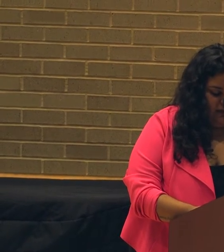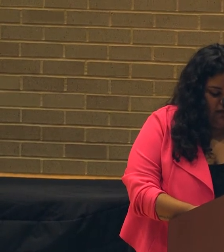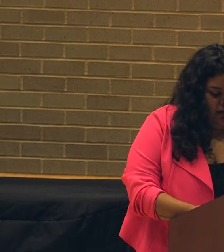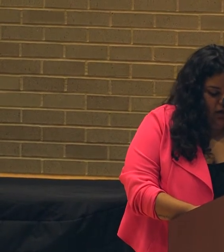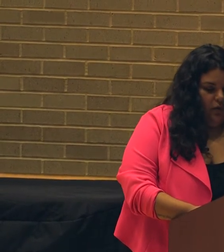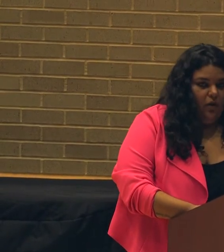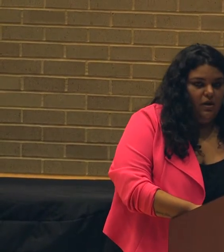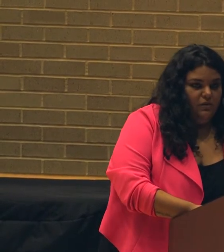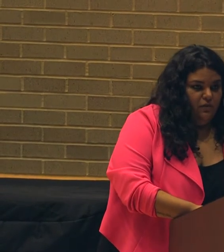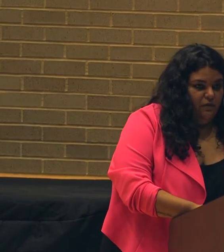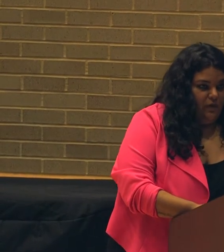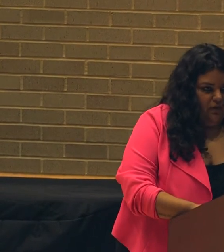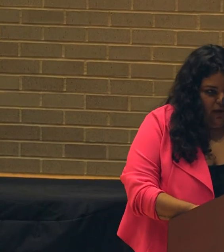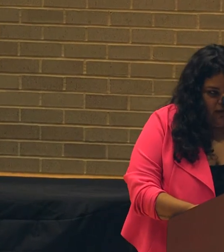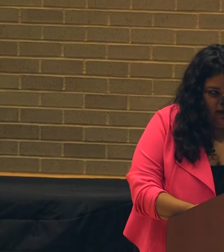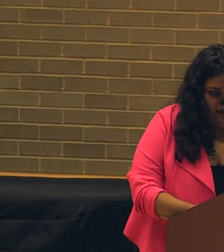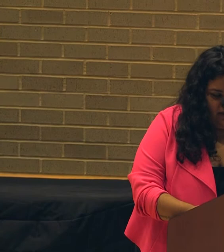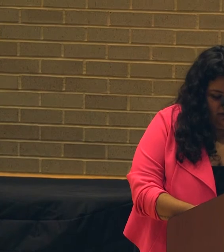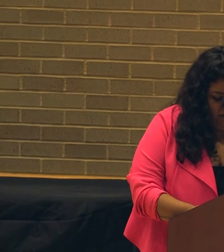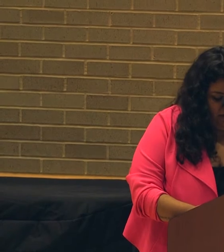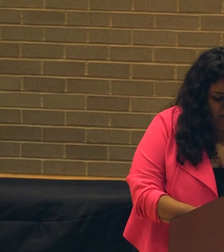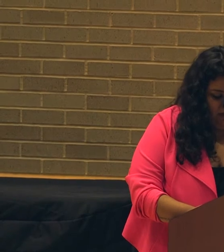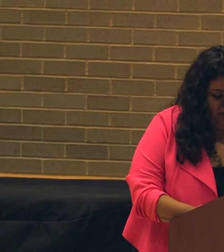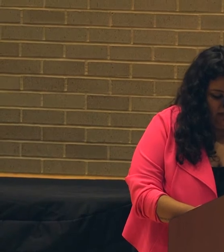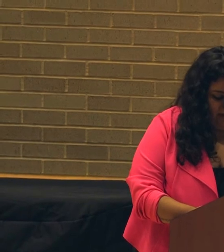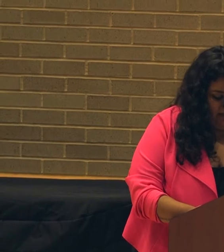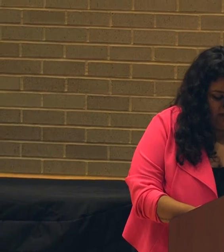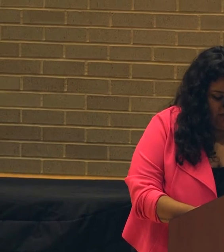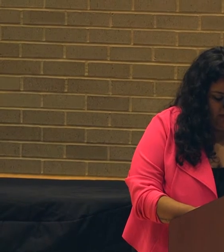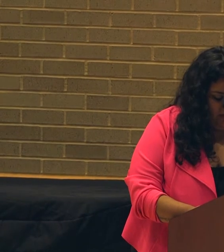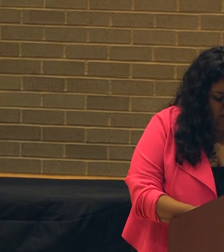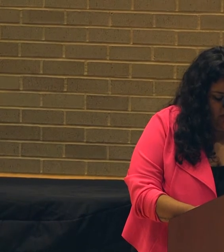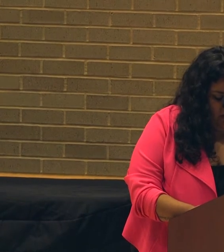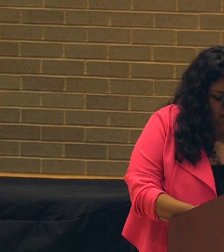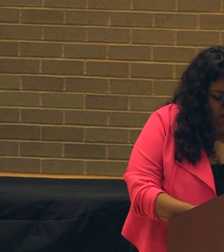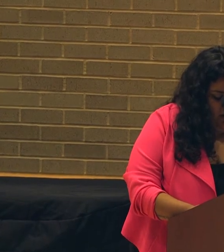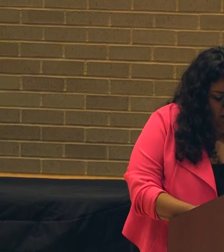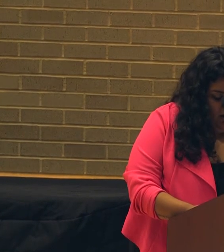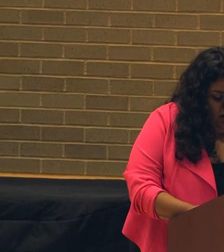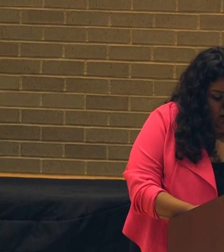Indians, who are also federally recognized and forced into the Texas region.